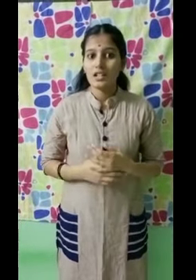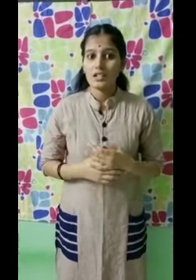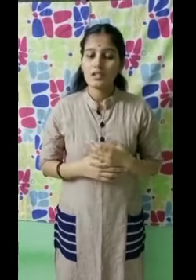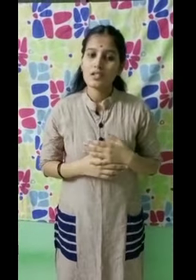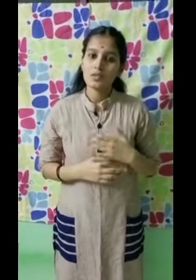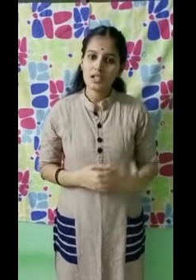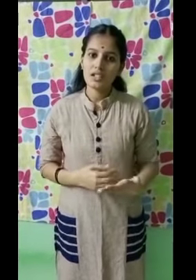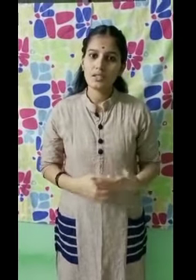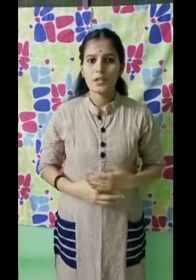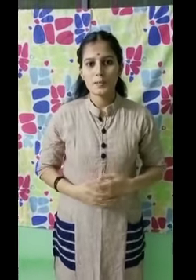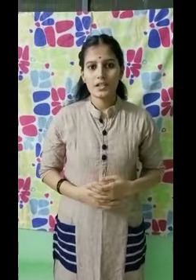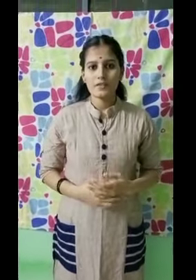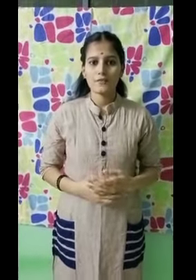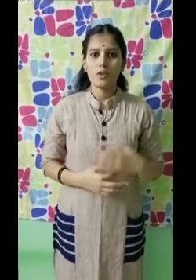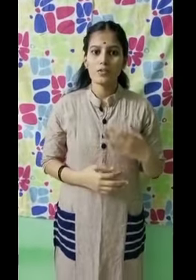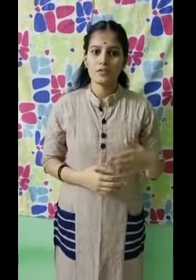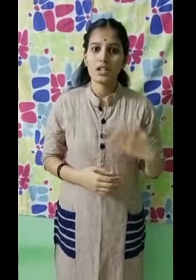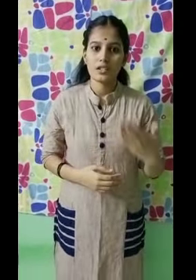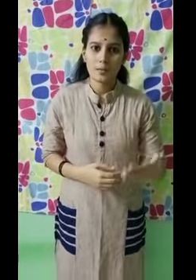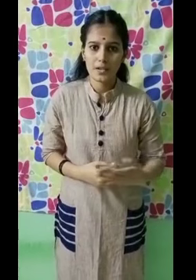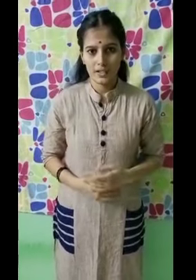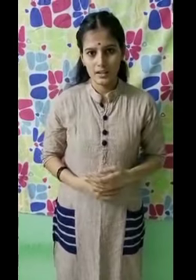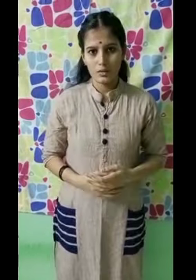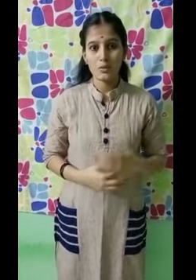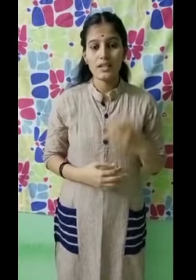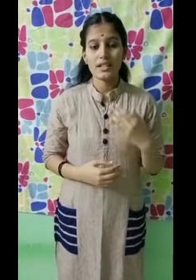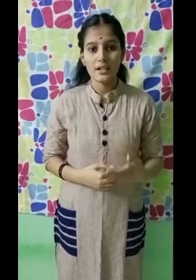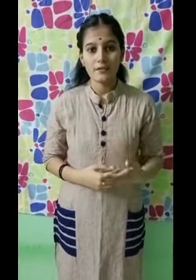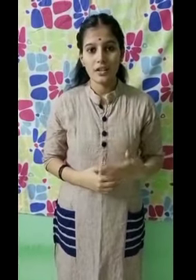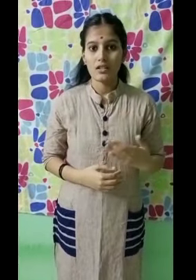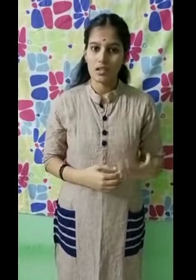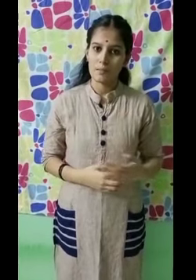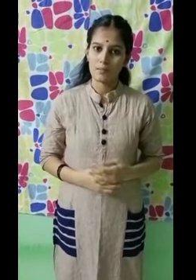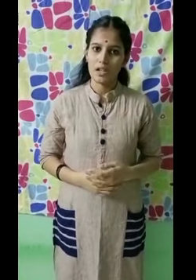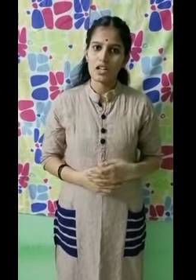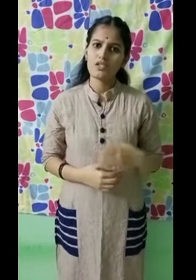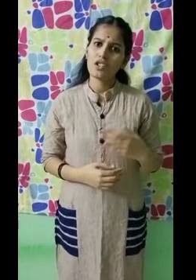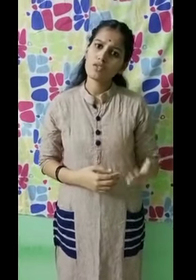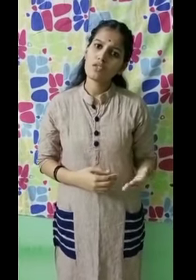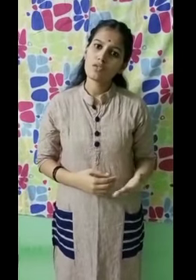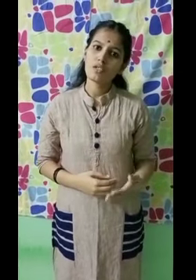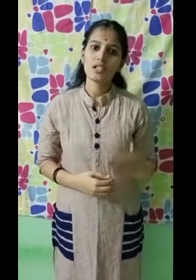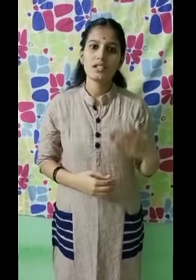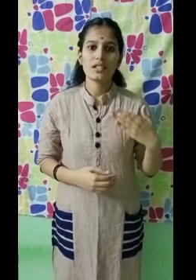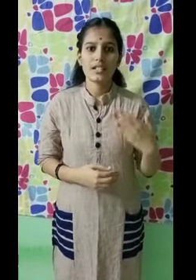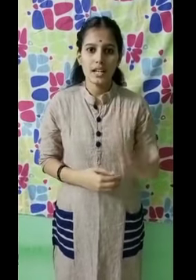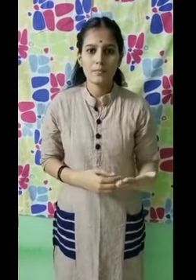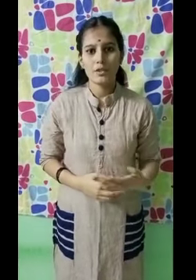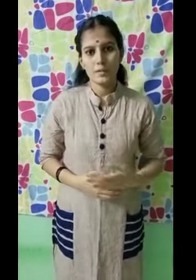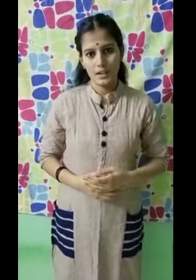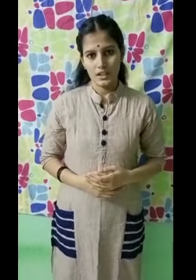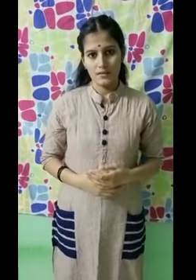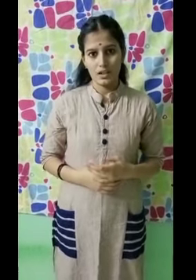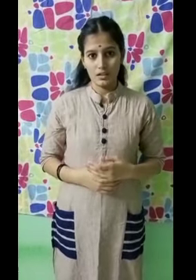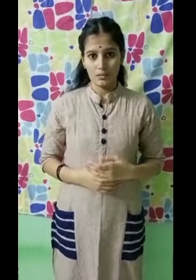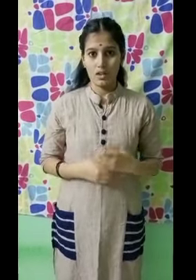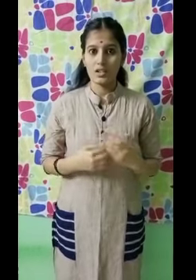You think in the perspective of the other person who is deaf and dumb. They are also in the same perspective that we are